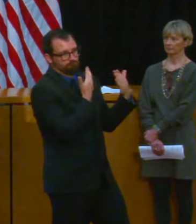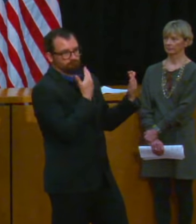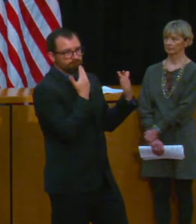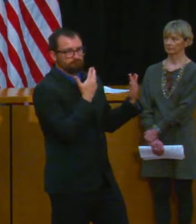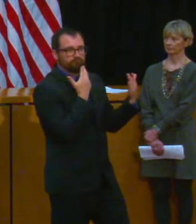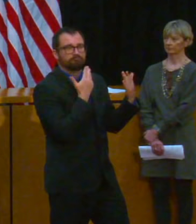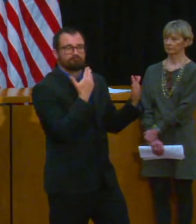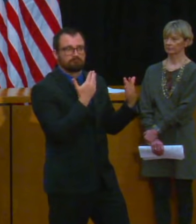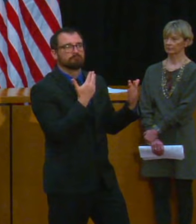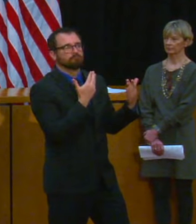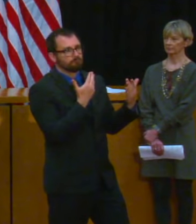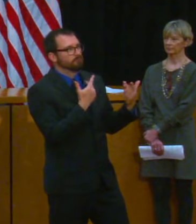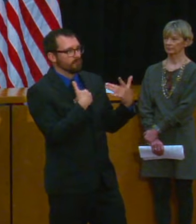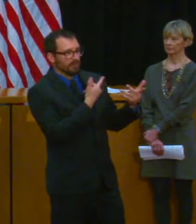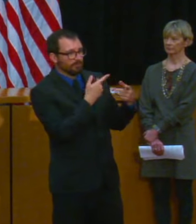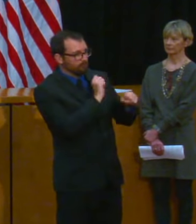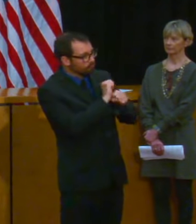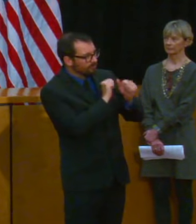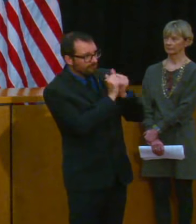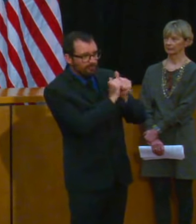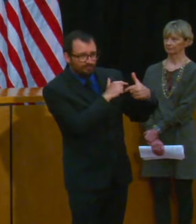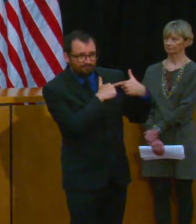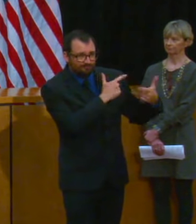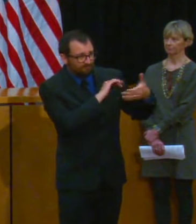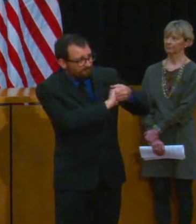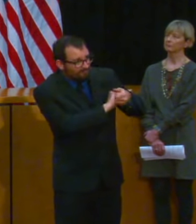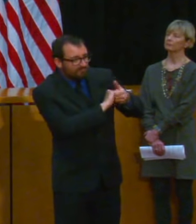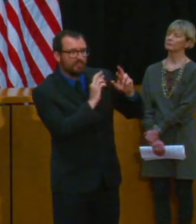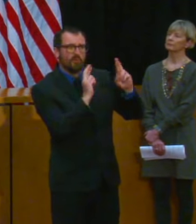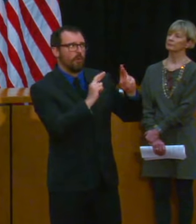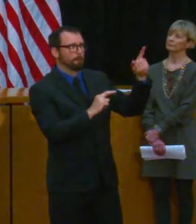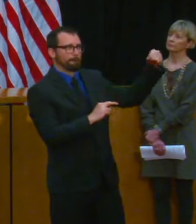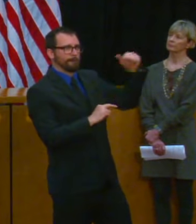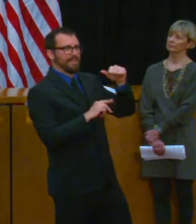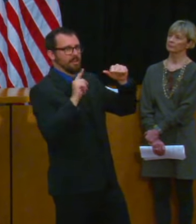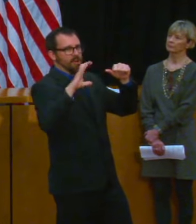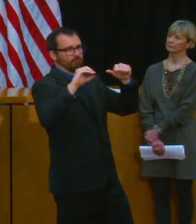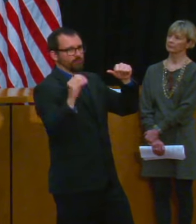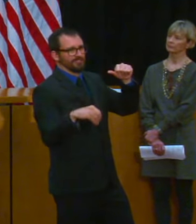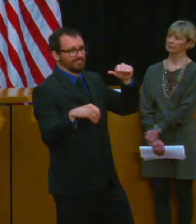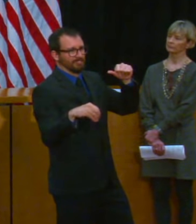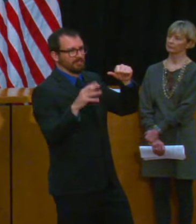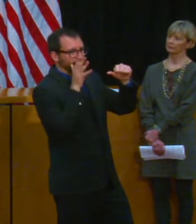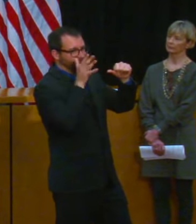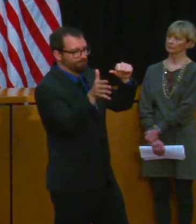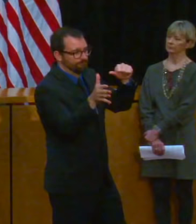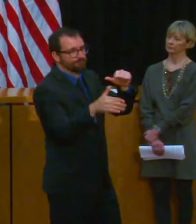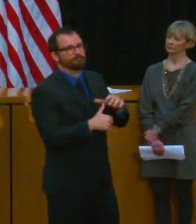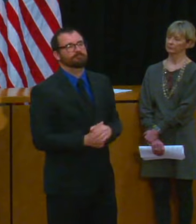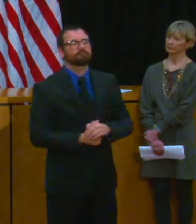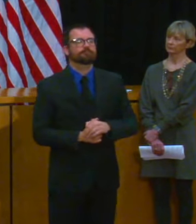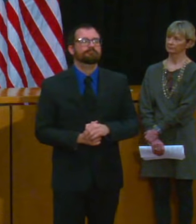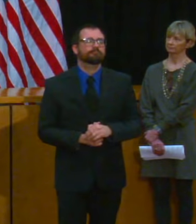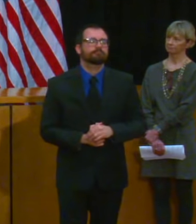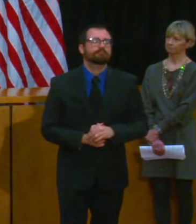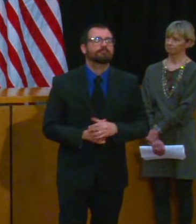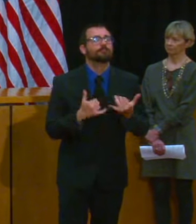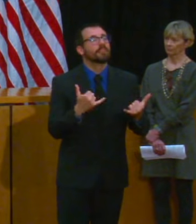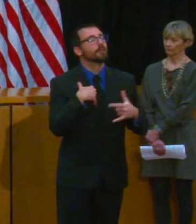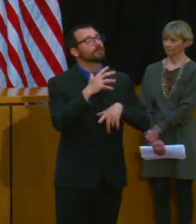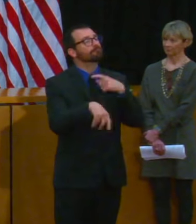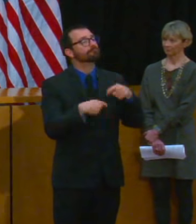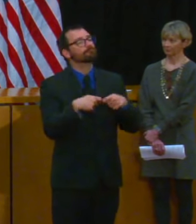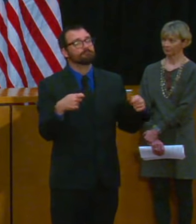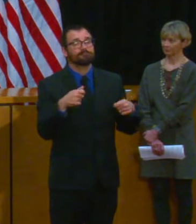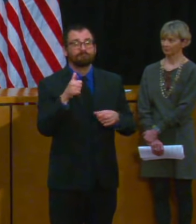let me just close by saying this I think we all know tomorrow's May 1st and it's a slightly different